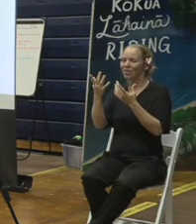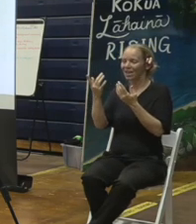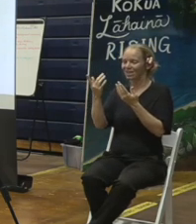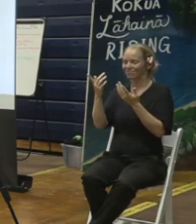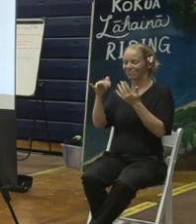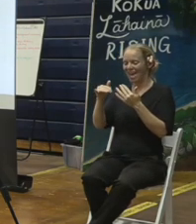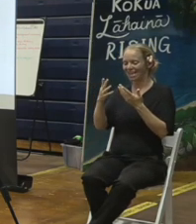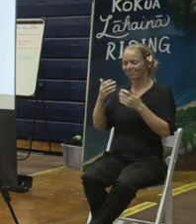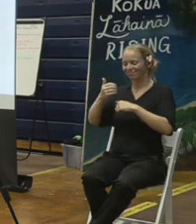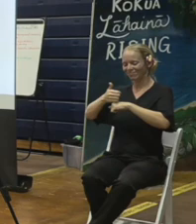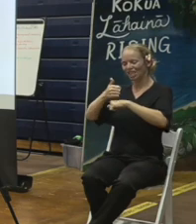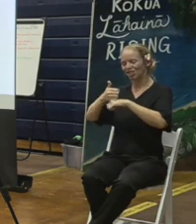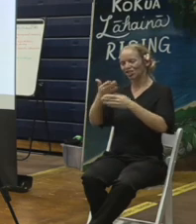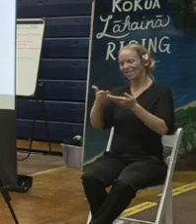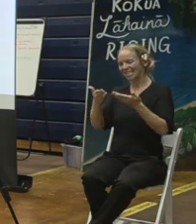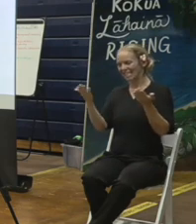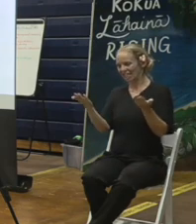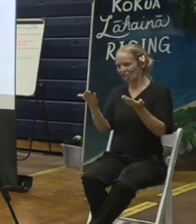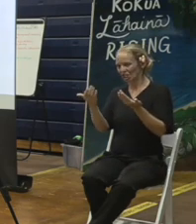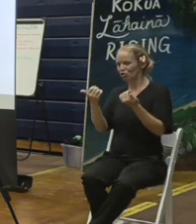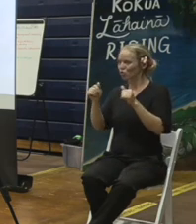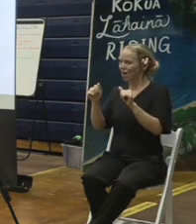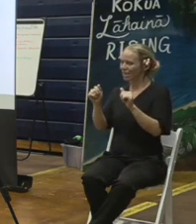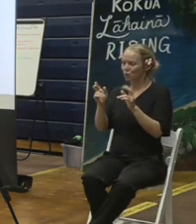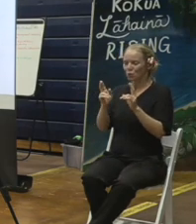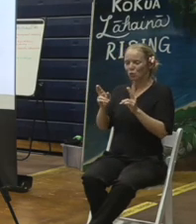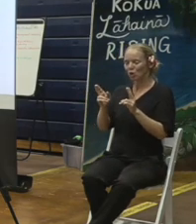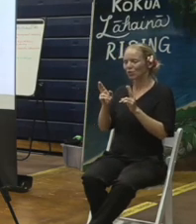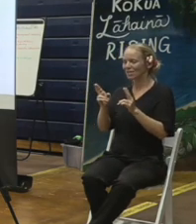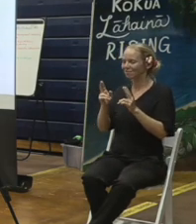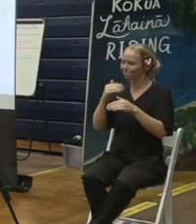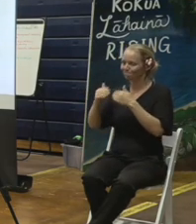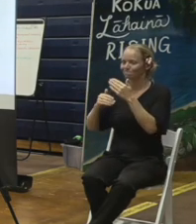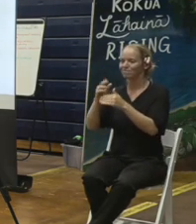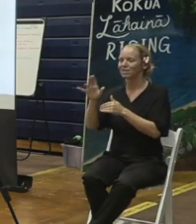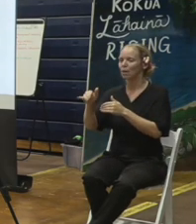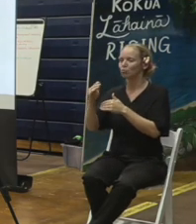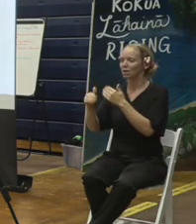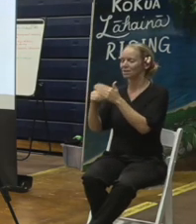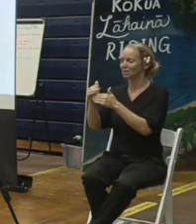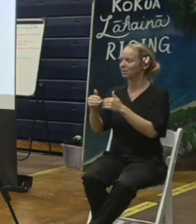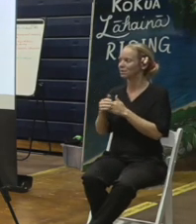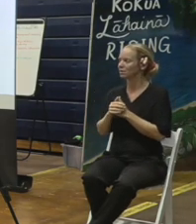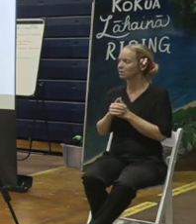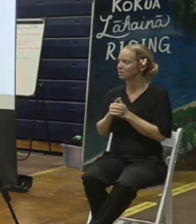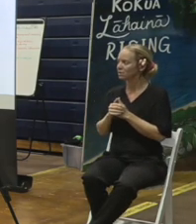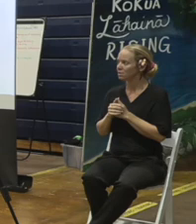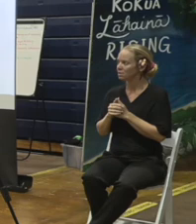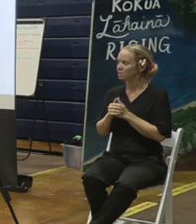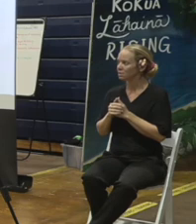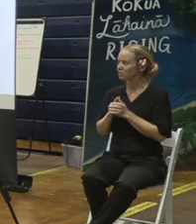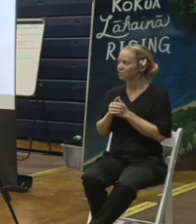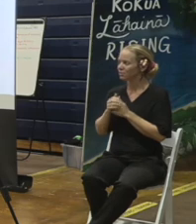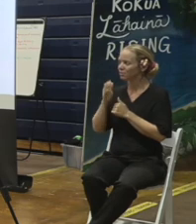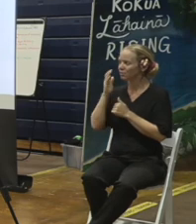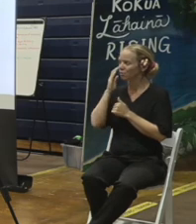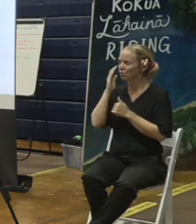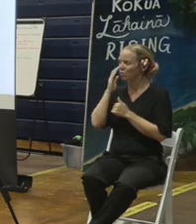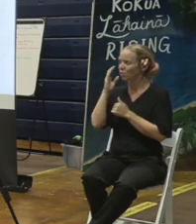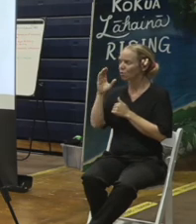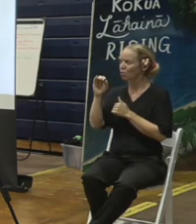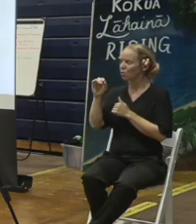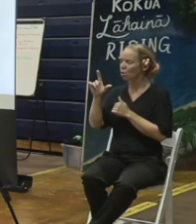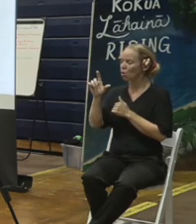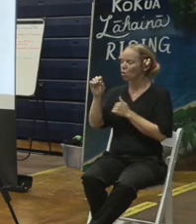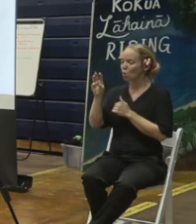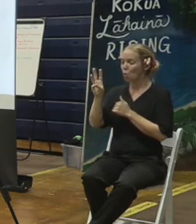As I mentioned, the location, again, in the cinder pits in Oluwalu, as you drive by, you can see the